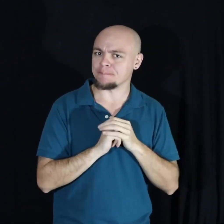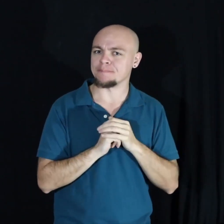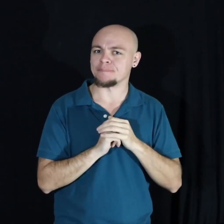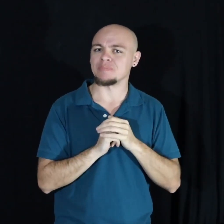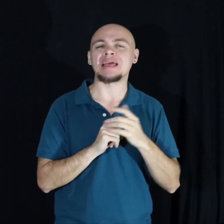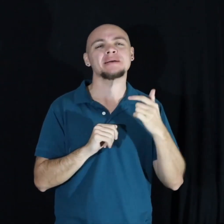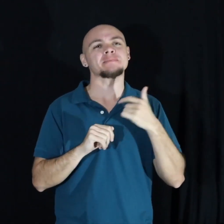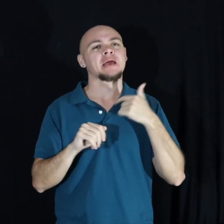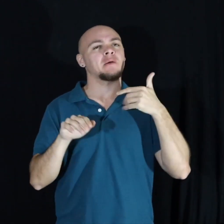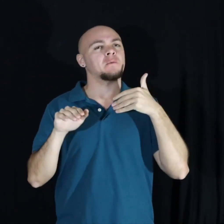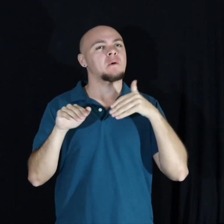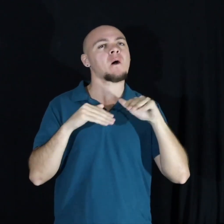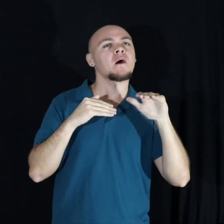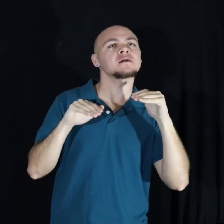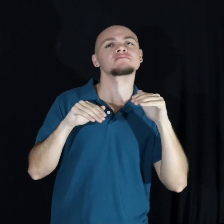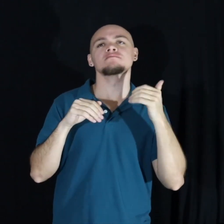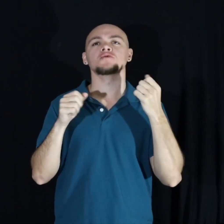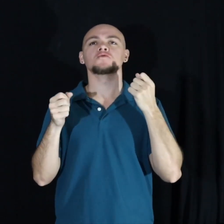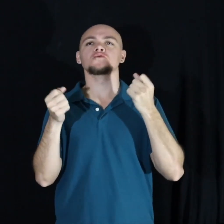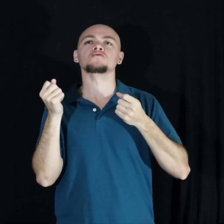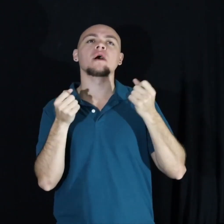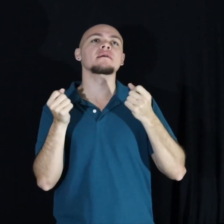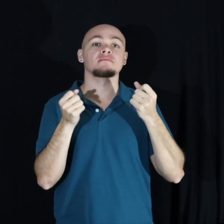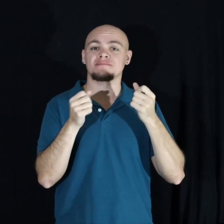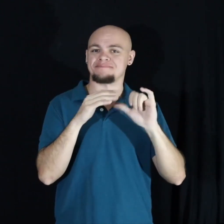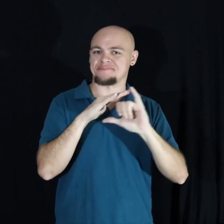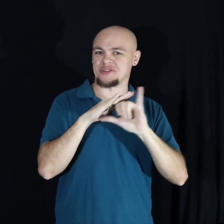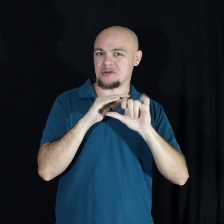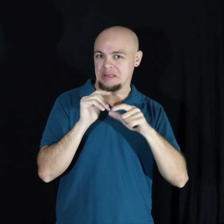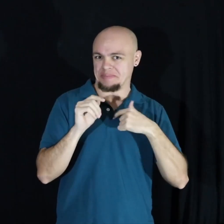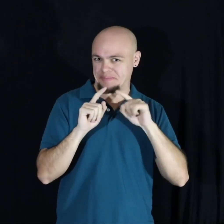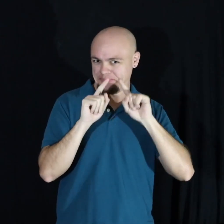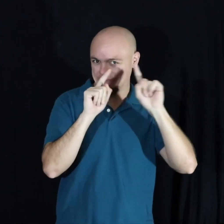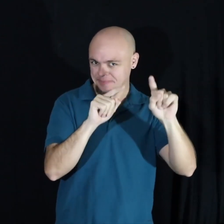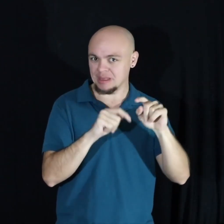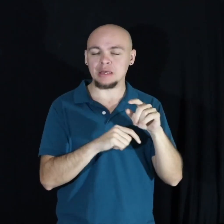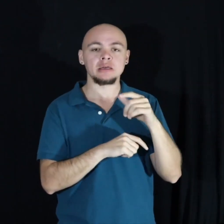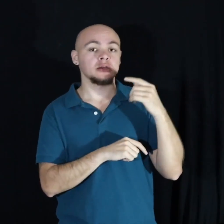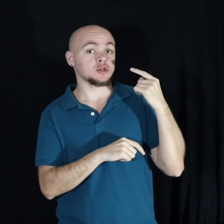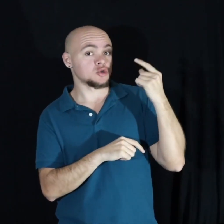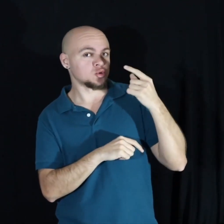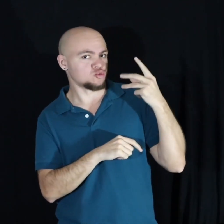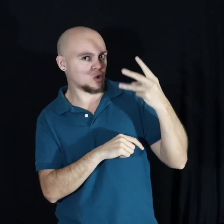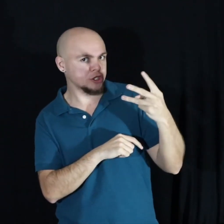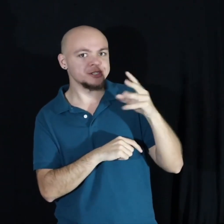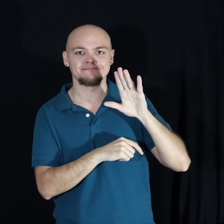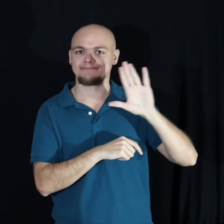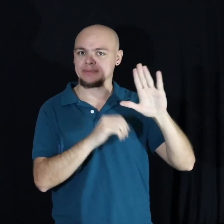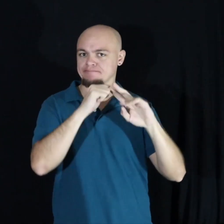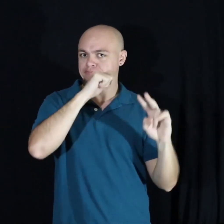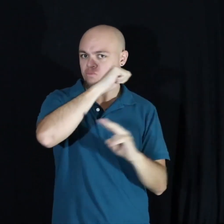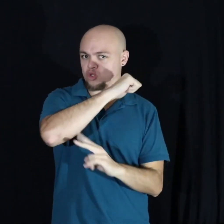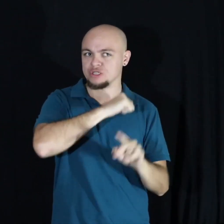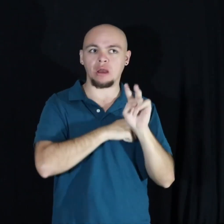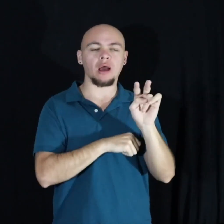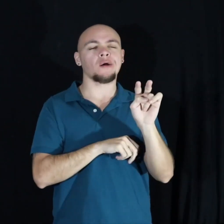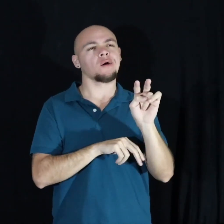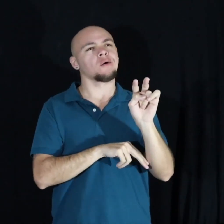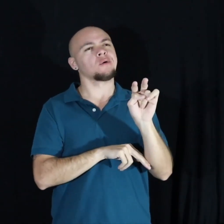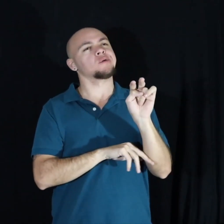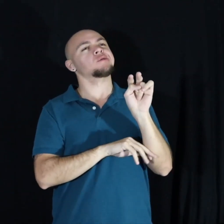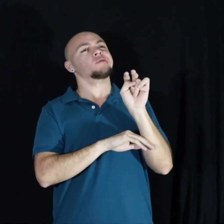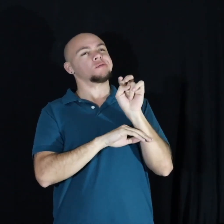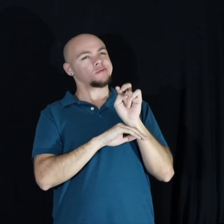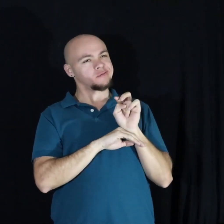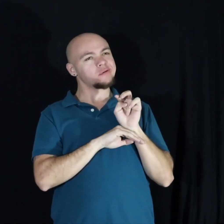walk, when I drive up to New York and I see the George Washington Bridge. I all of a sudden kind of like lean back a little